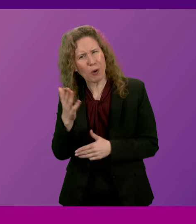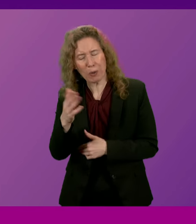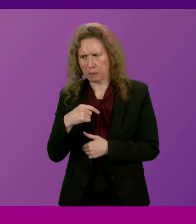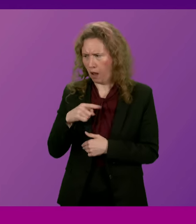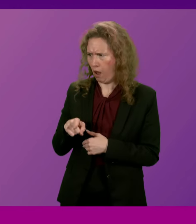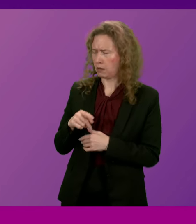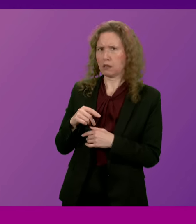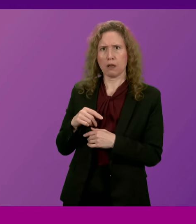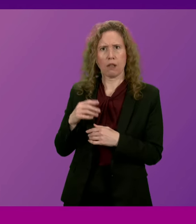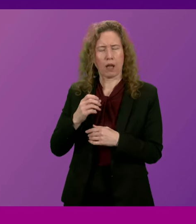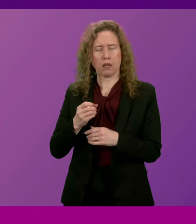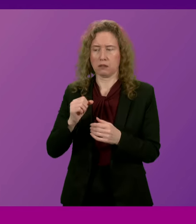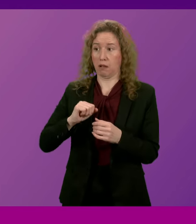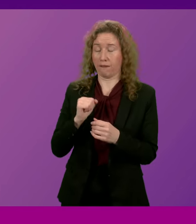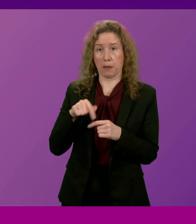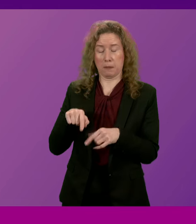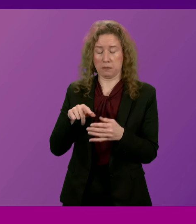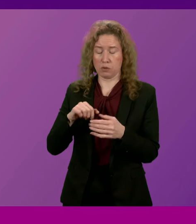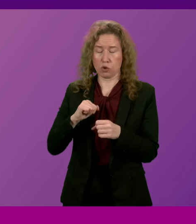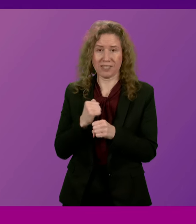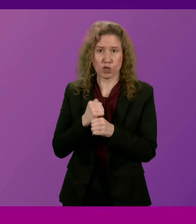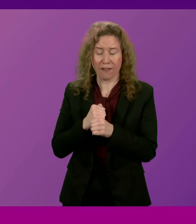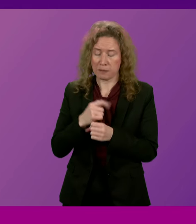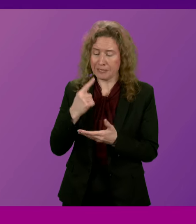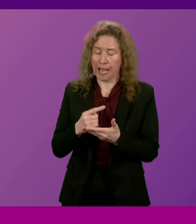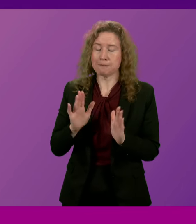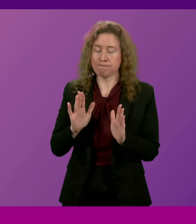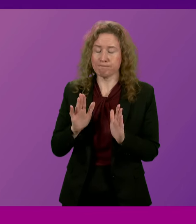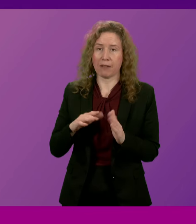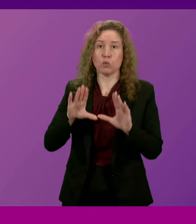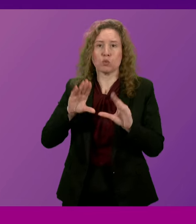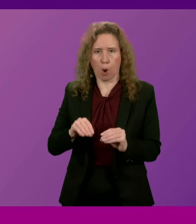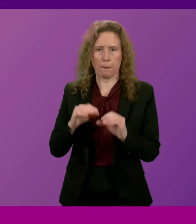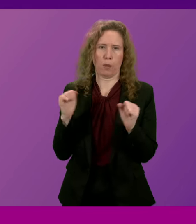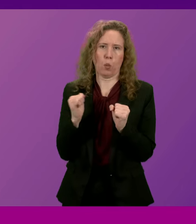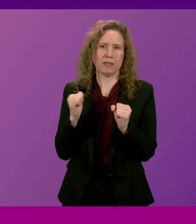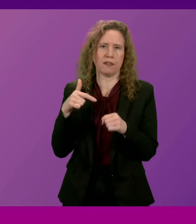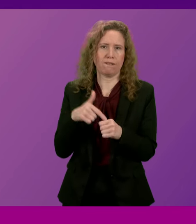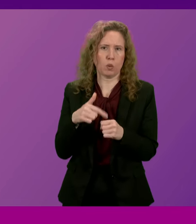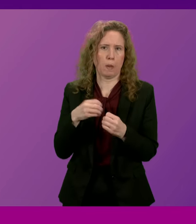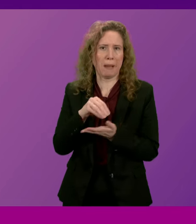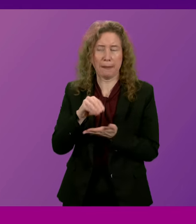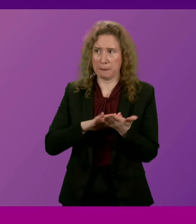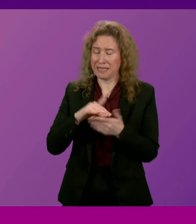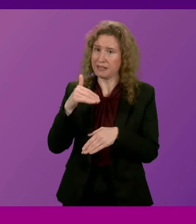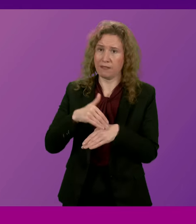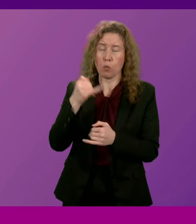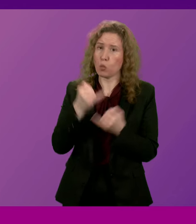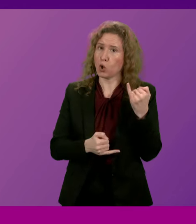end the universal winter fuel payments will have a particularly acute effect because of the differential temperatures that